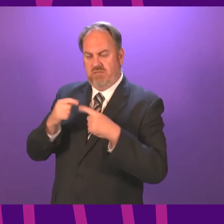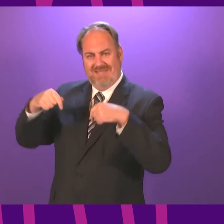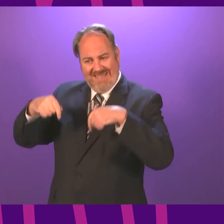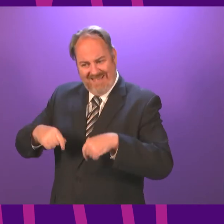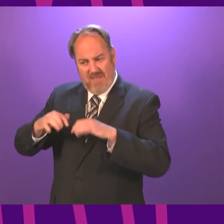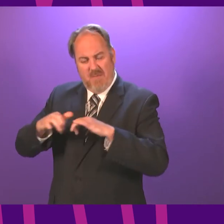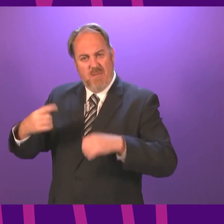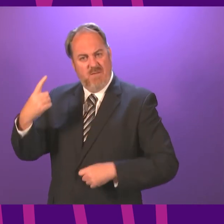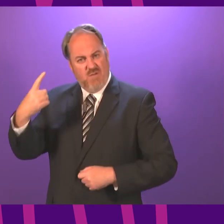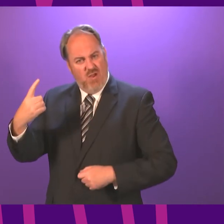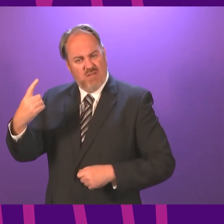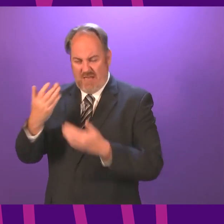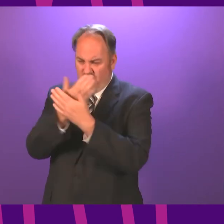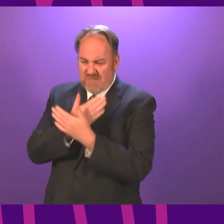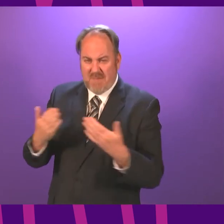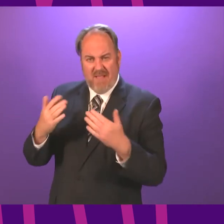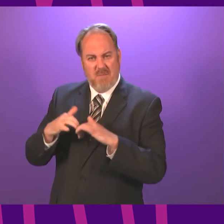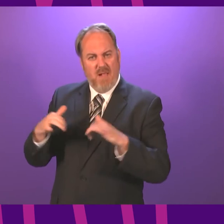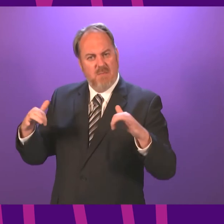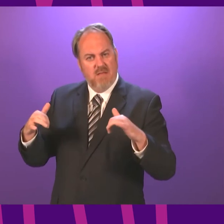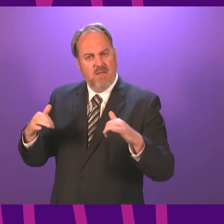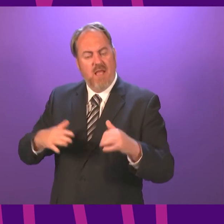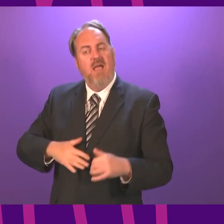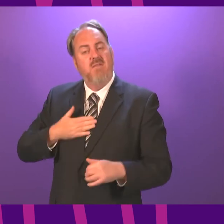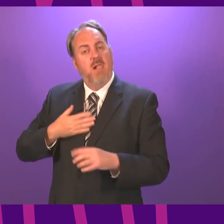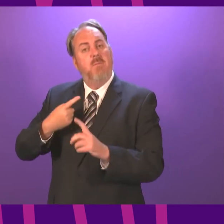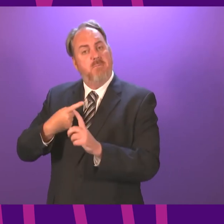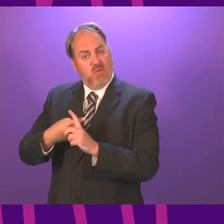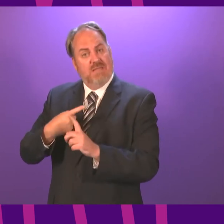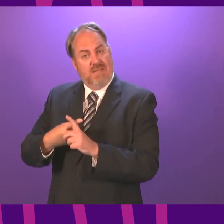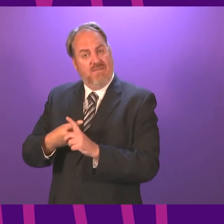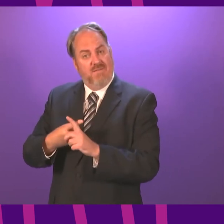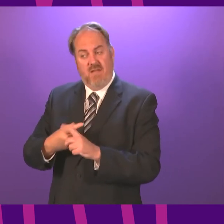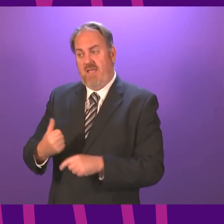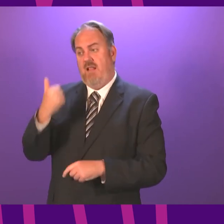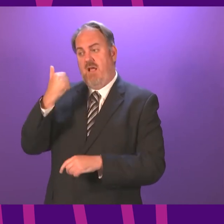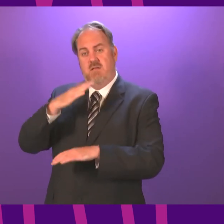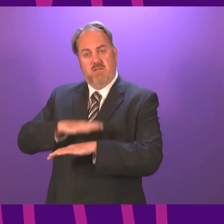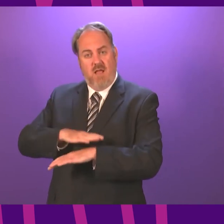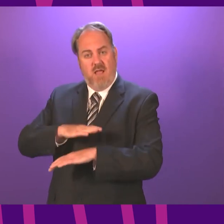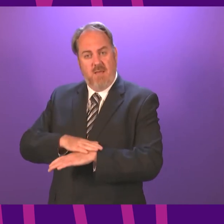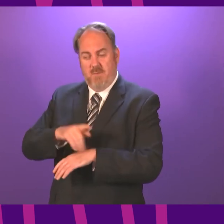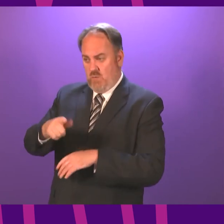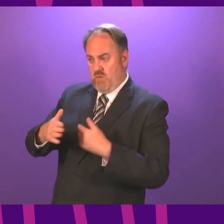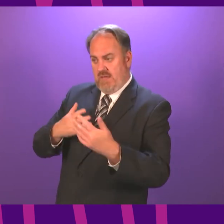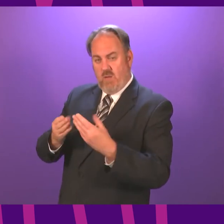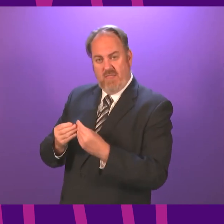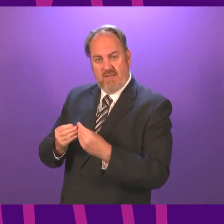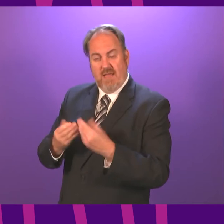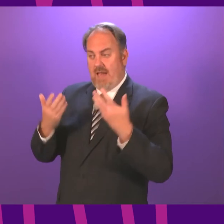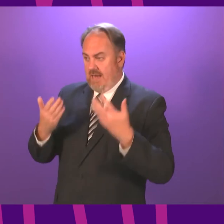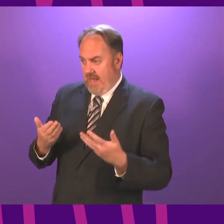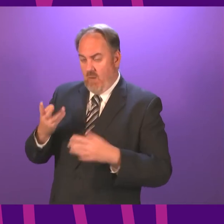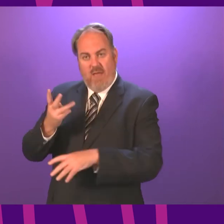and to show respect for our Parliament. I was heartened by the answer you gave on that occasion, and I'm further heartened by the statement you have made